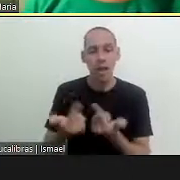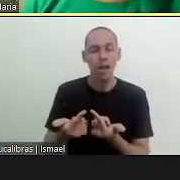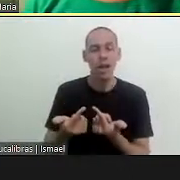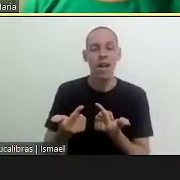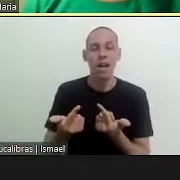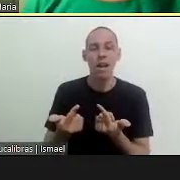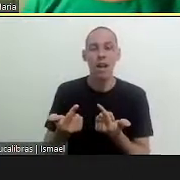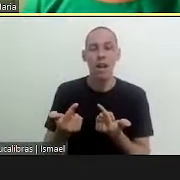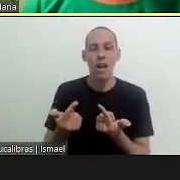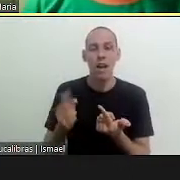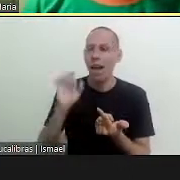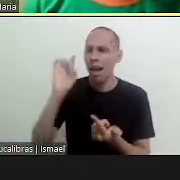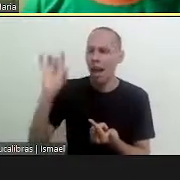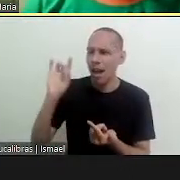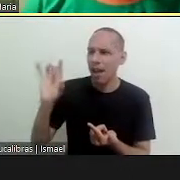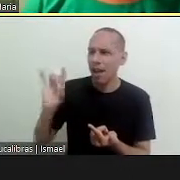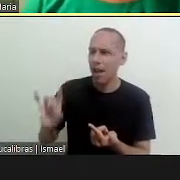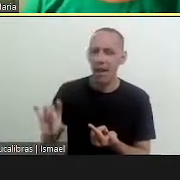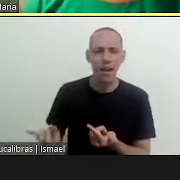in each assembly